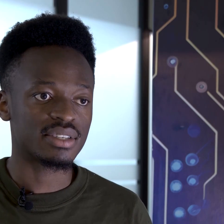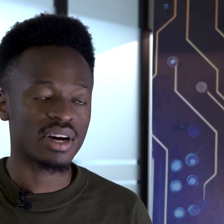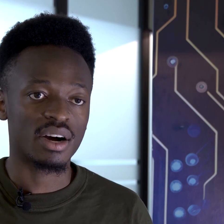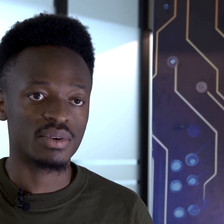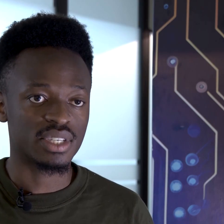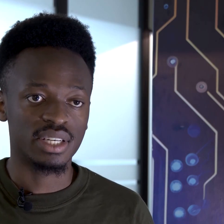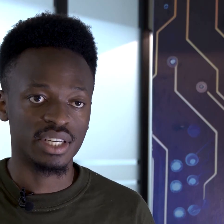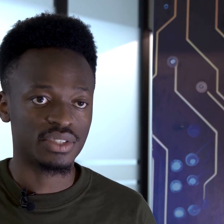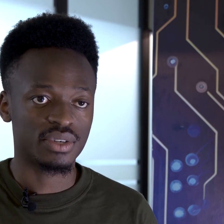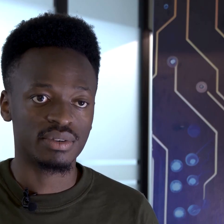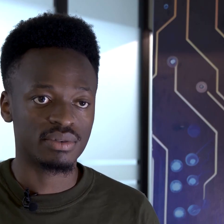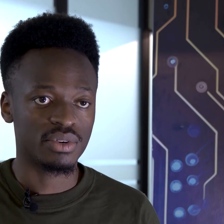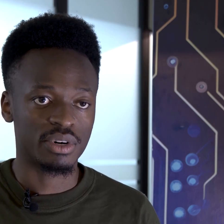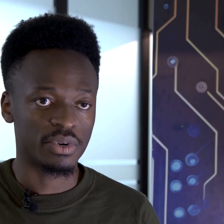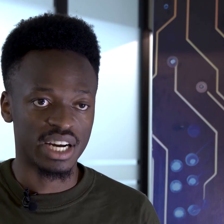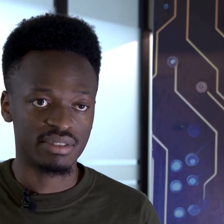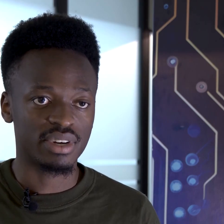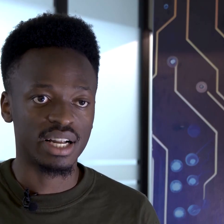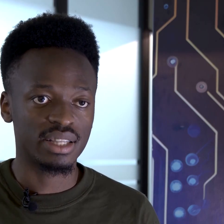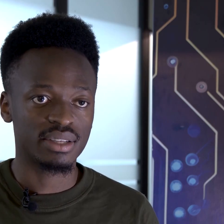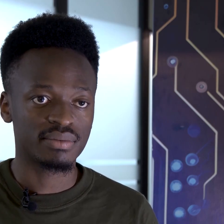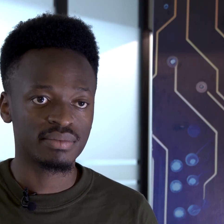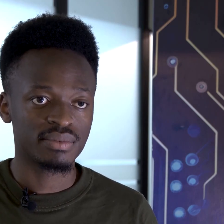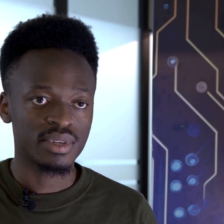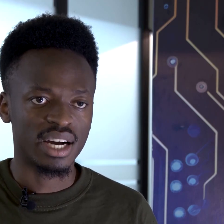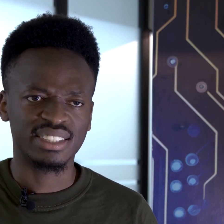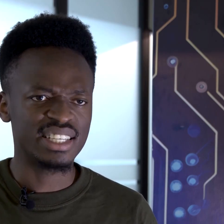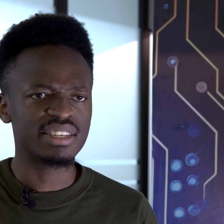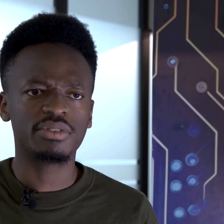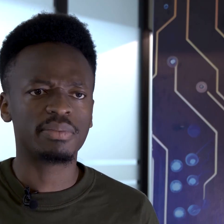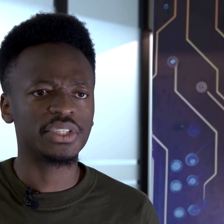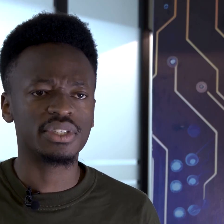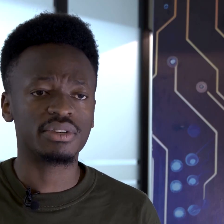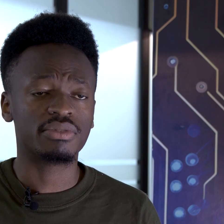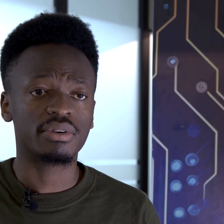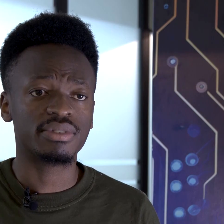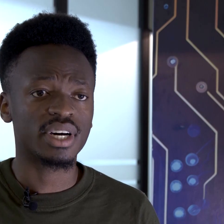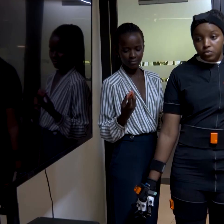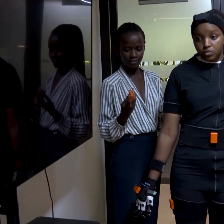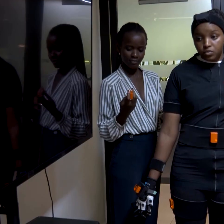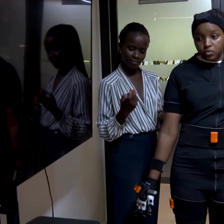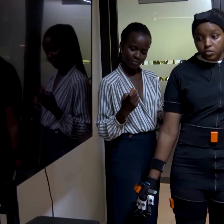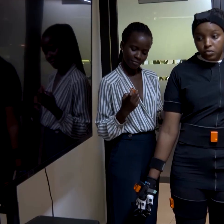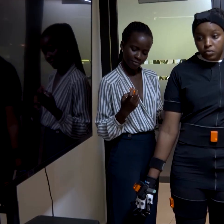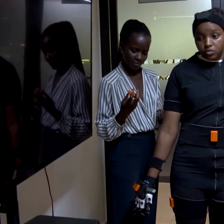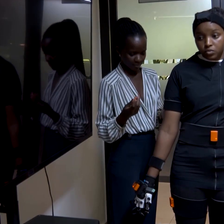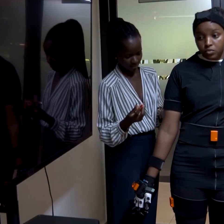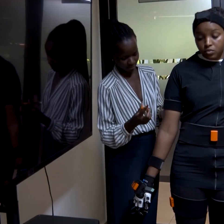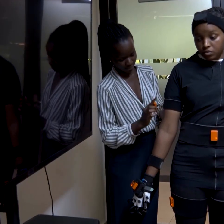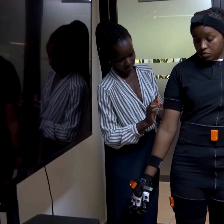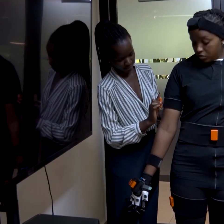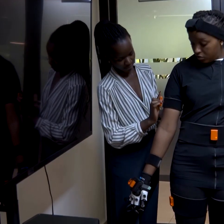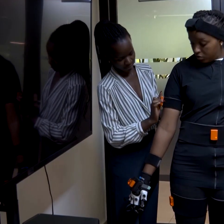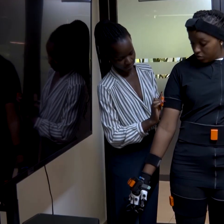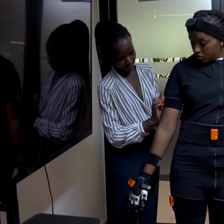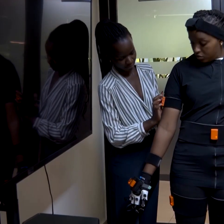consultation in reproductive health. Sensitive information is involved. The doctor is perhaps not